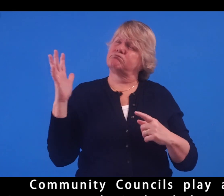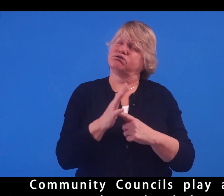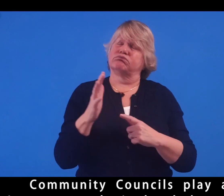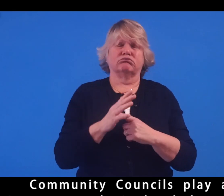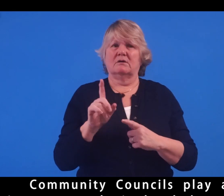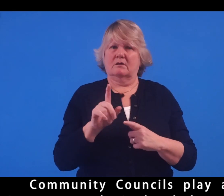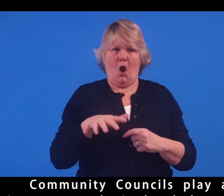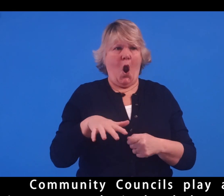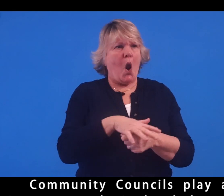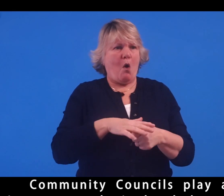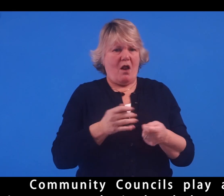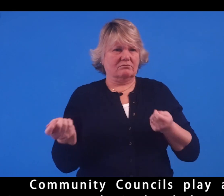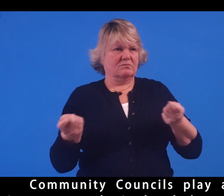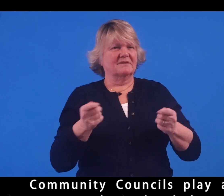important role in local democracy.